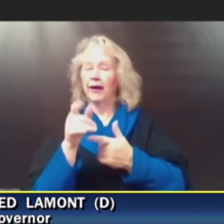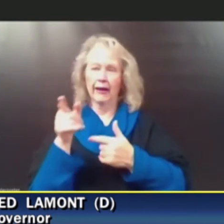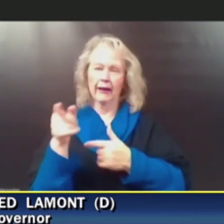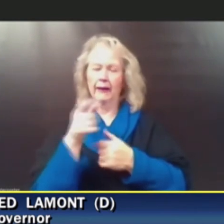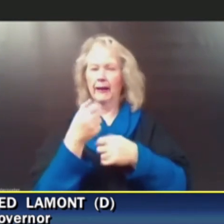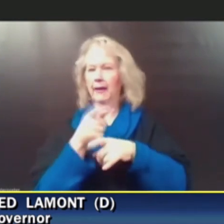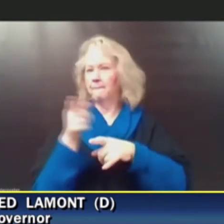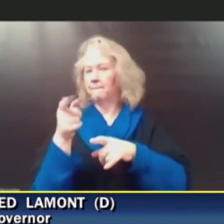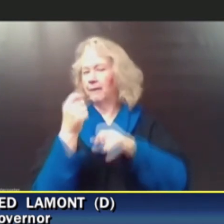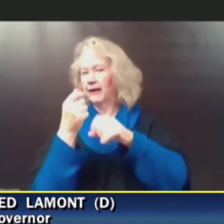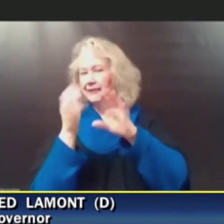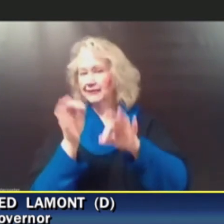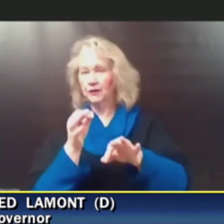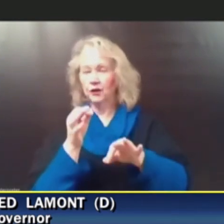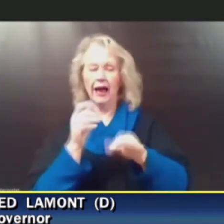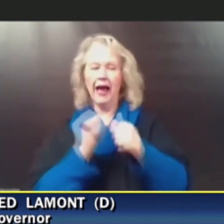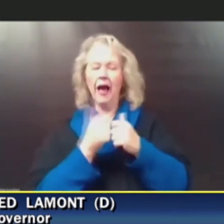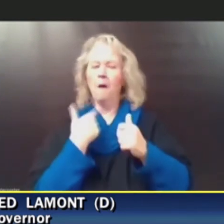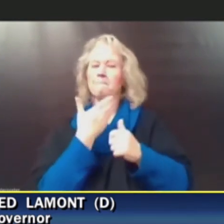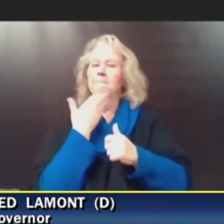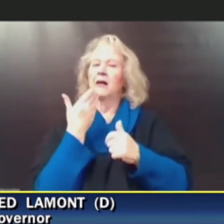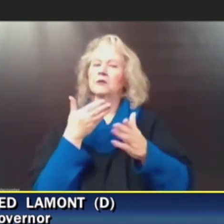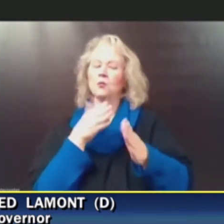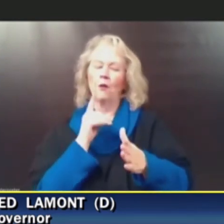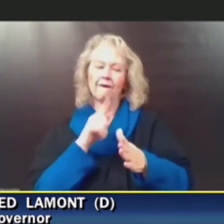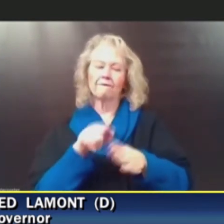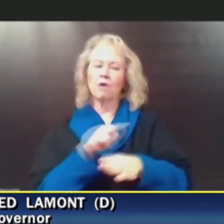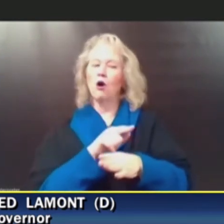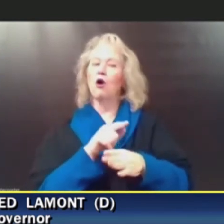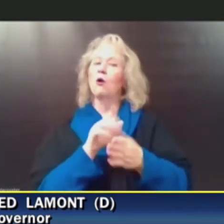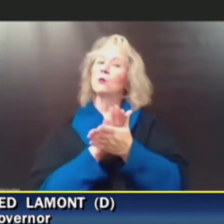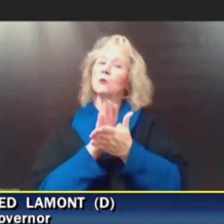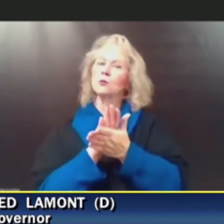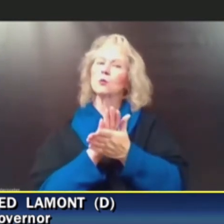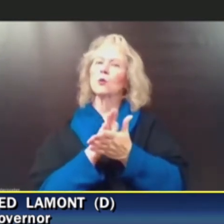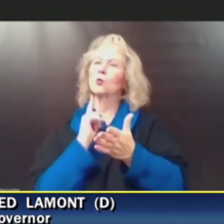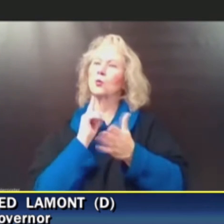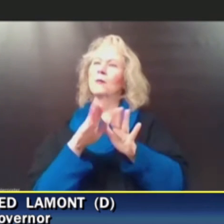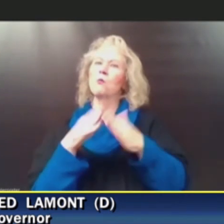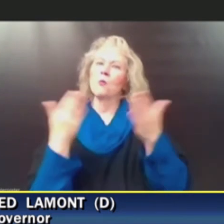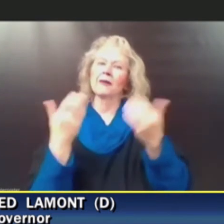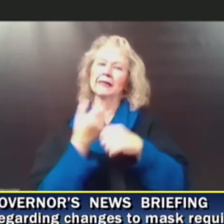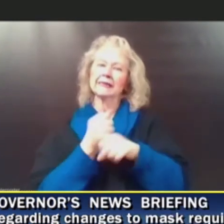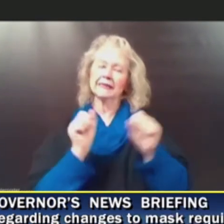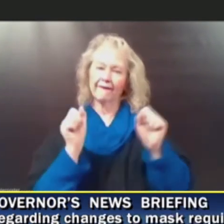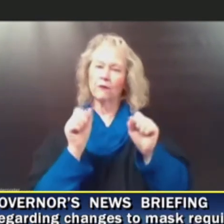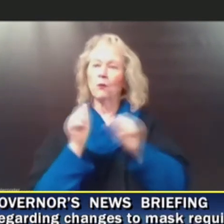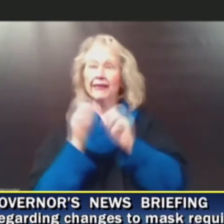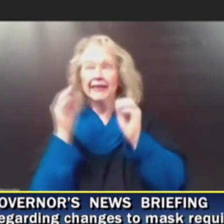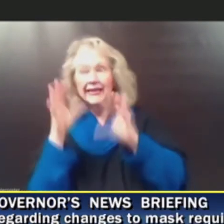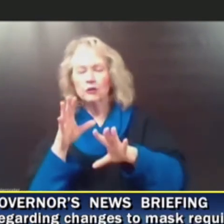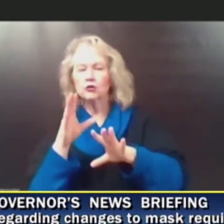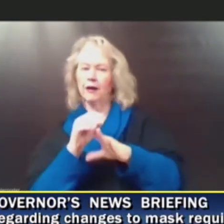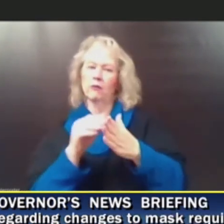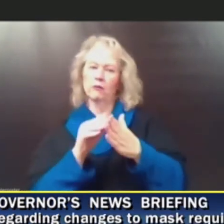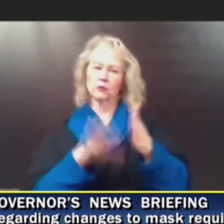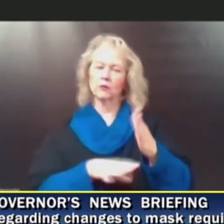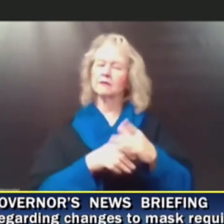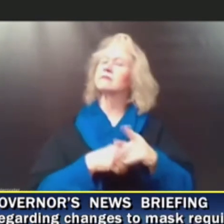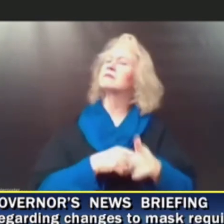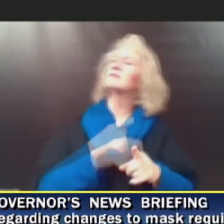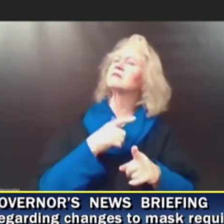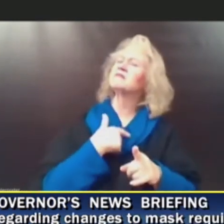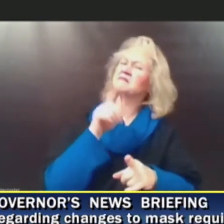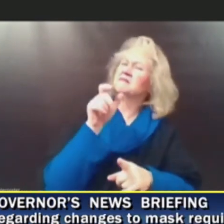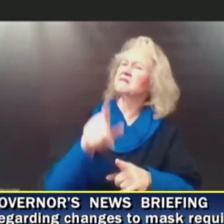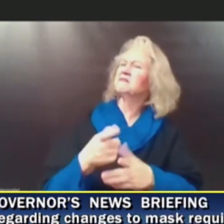keep the school open safely? Teachers, educators, and students there. And can I also ask, what data do you